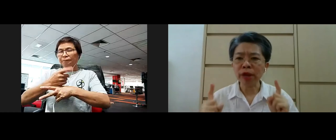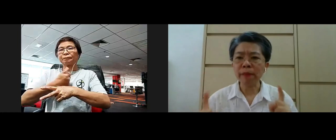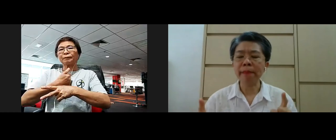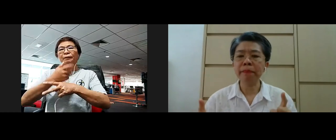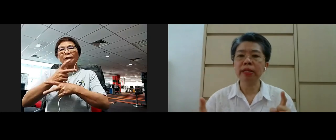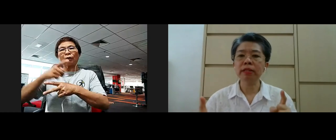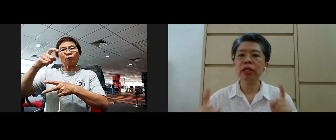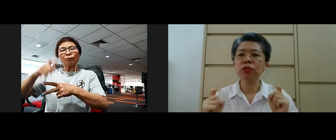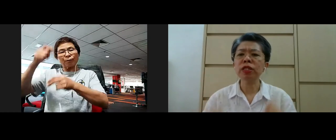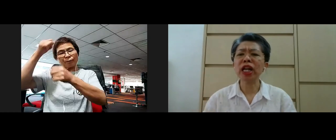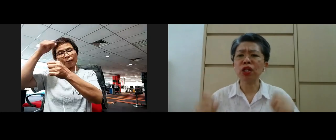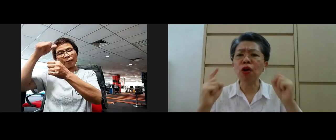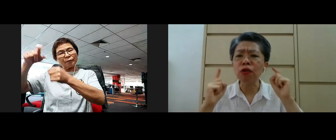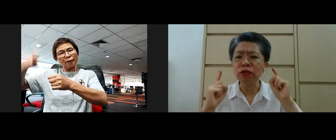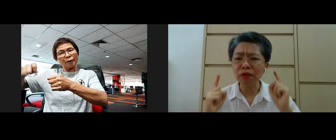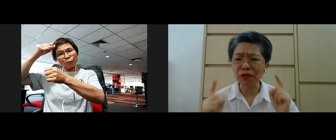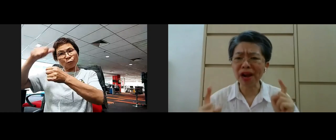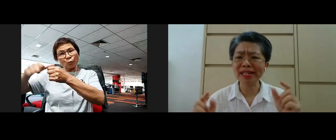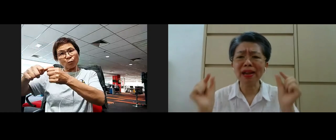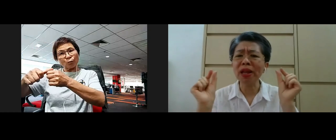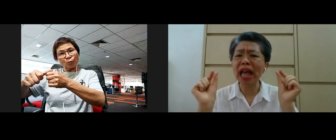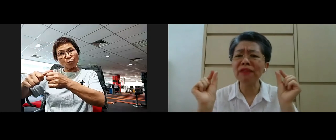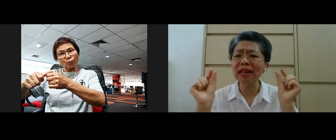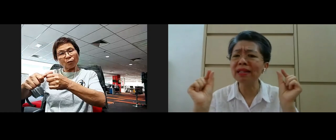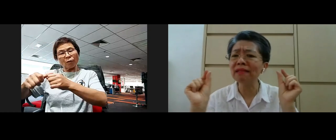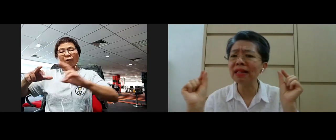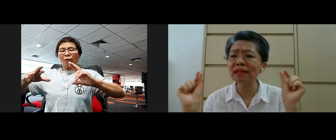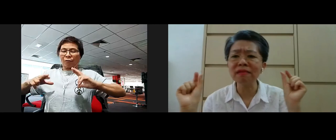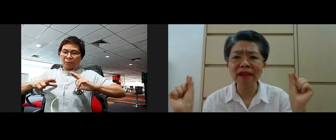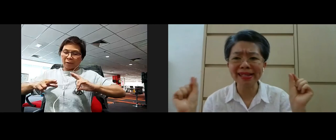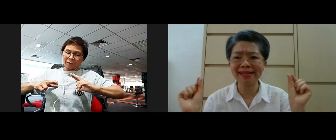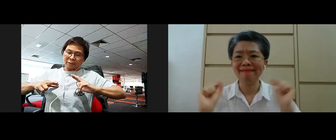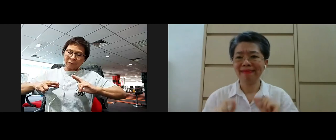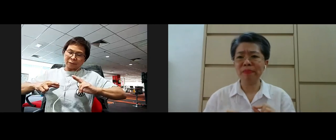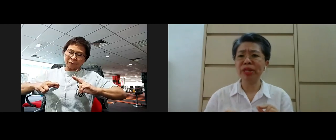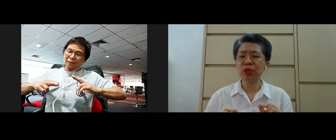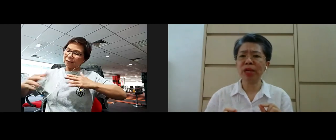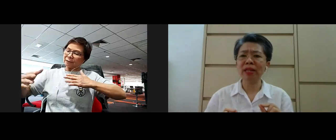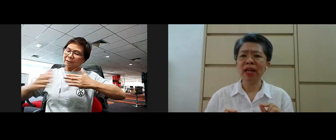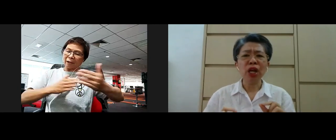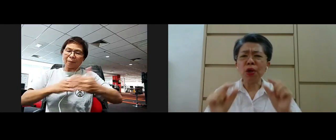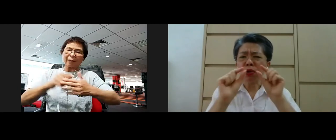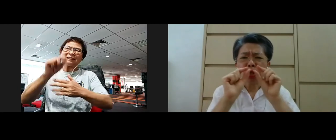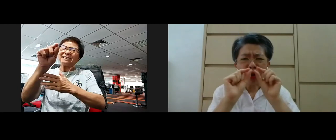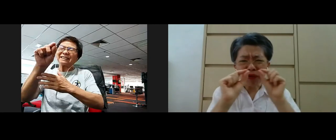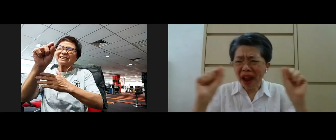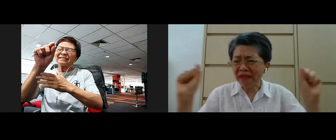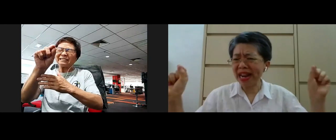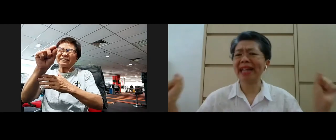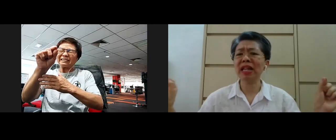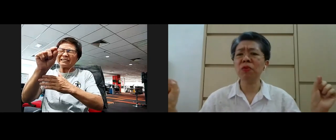need to remember to take your own rest whatever little little rest in between your